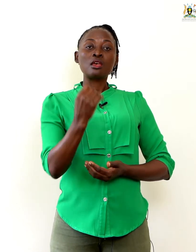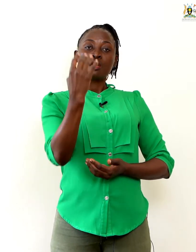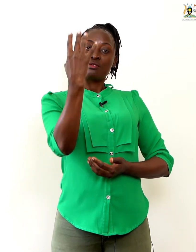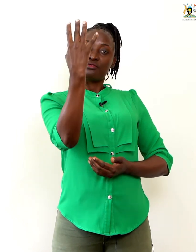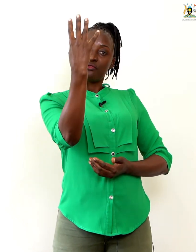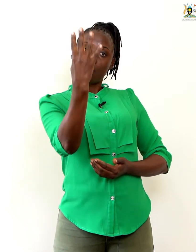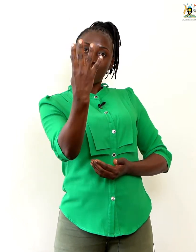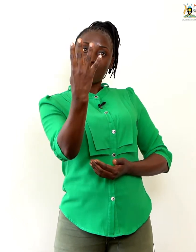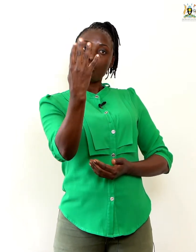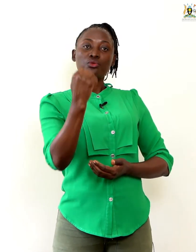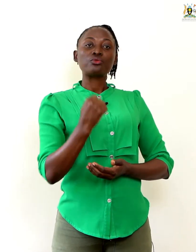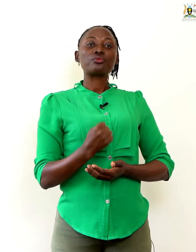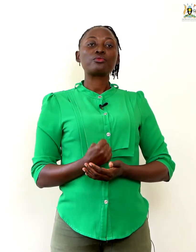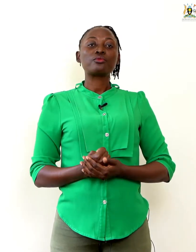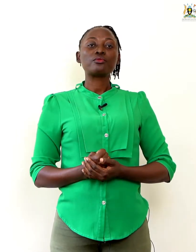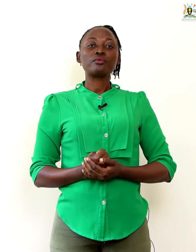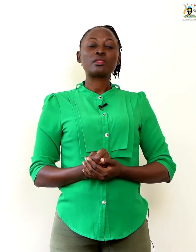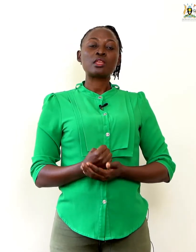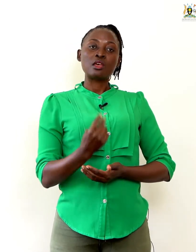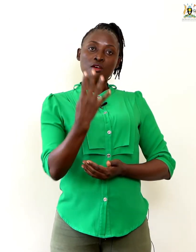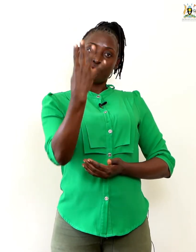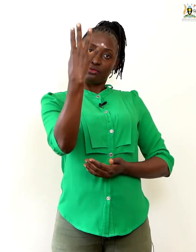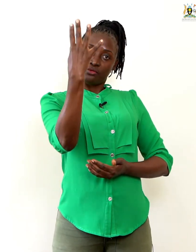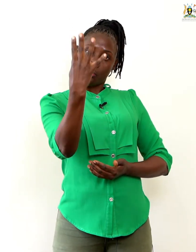4. 4.